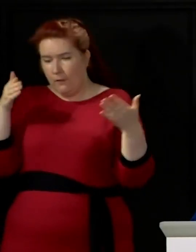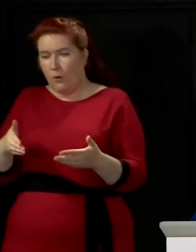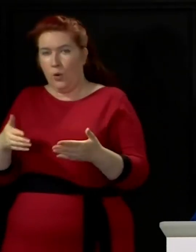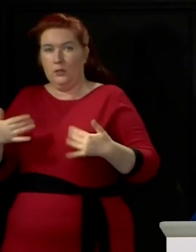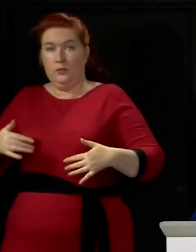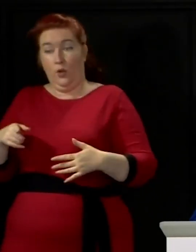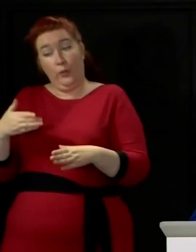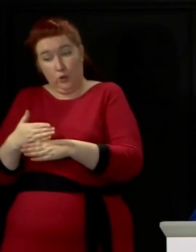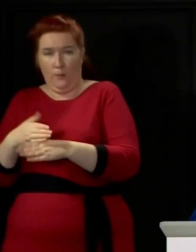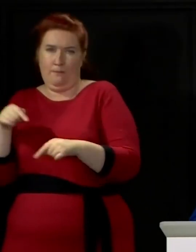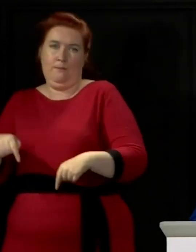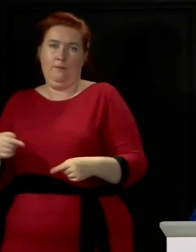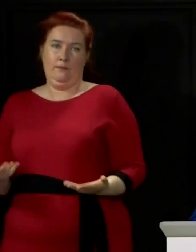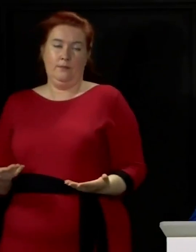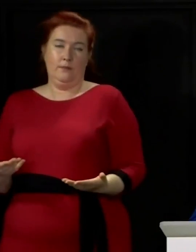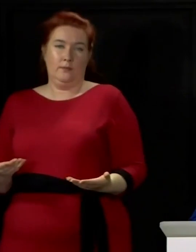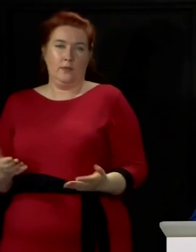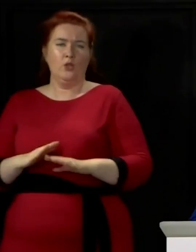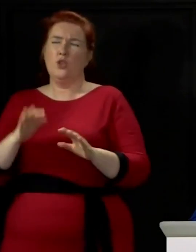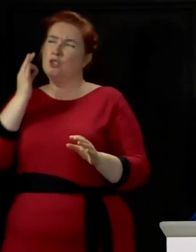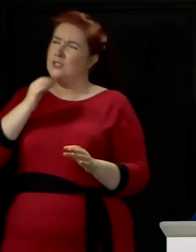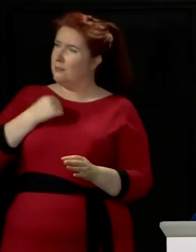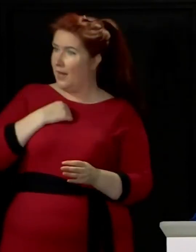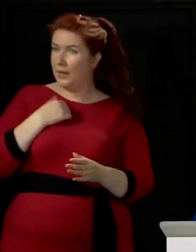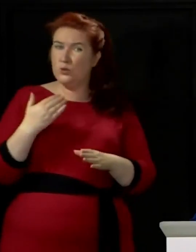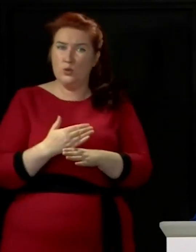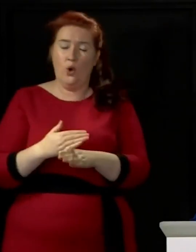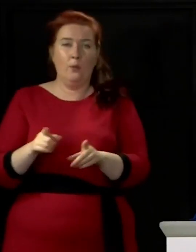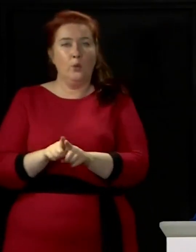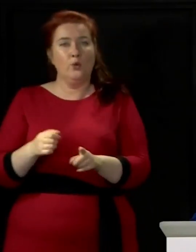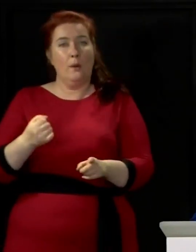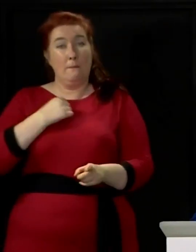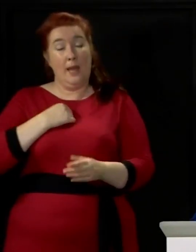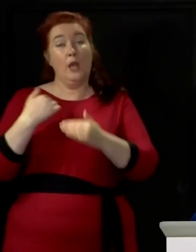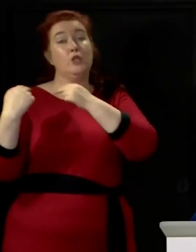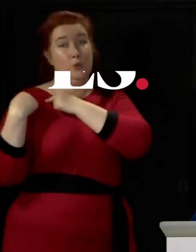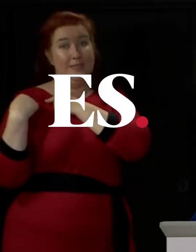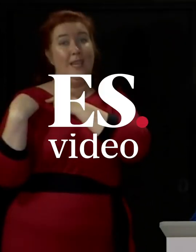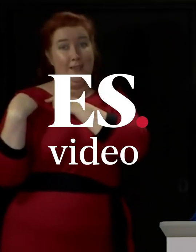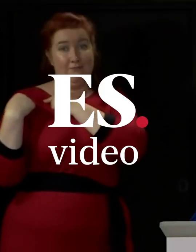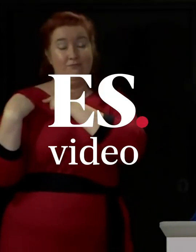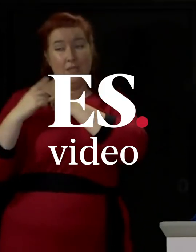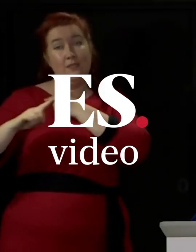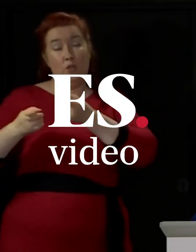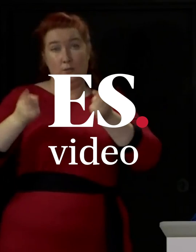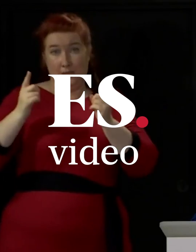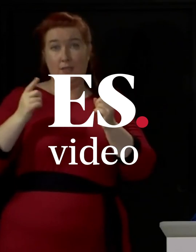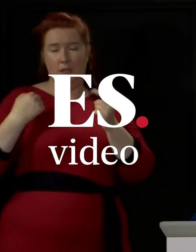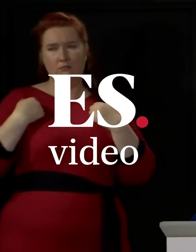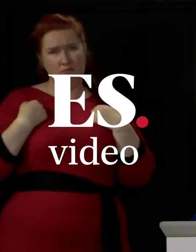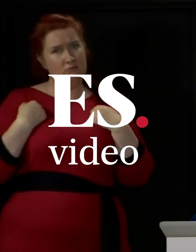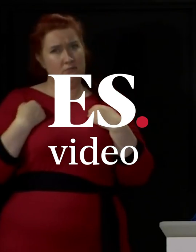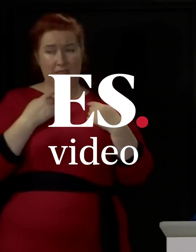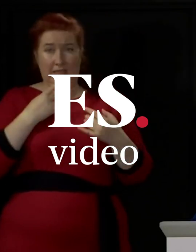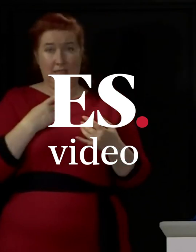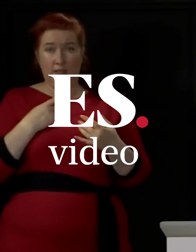on the job at hand. Because that's not just my job, that is my duty right now as First Minister. And I take it,